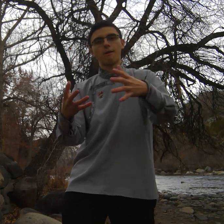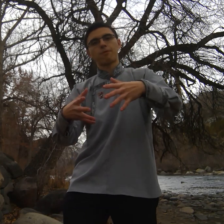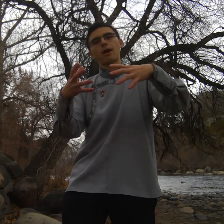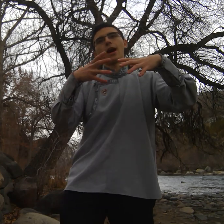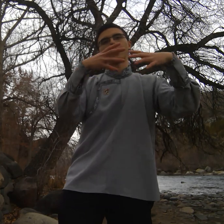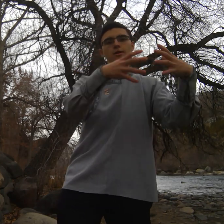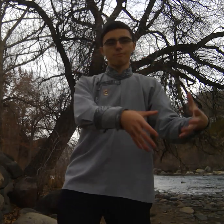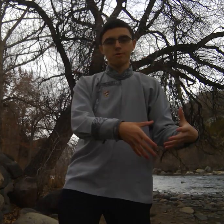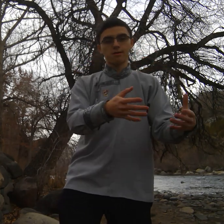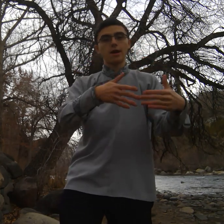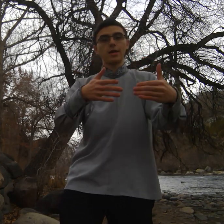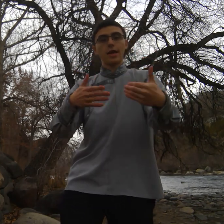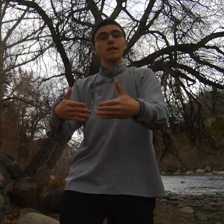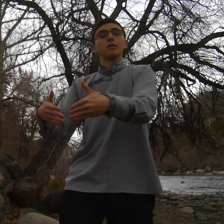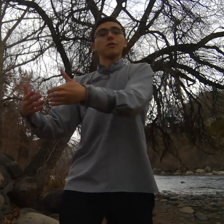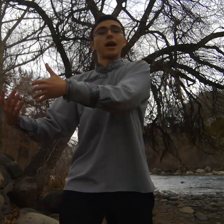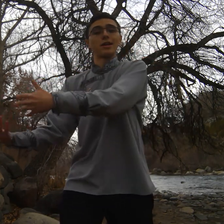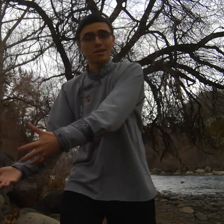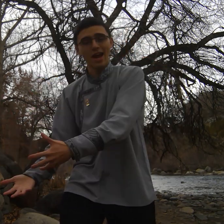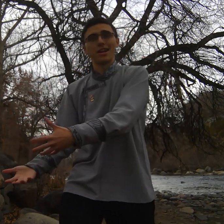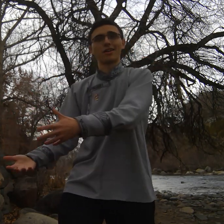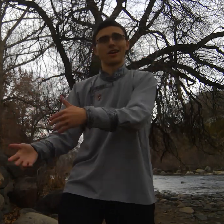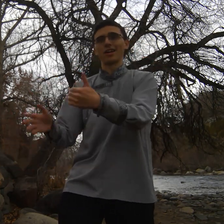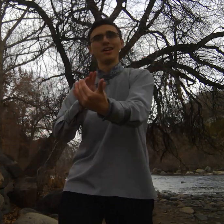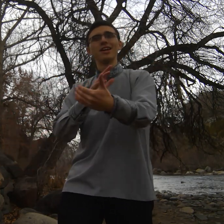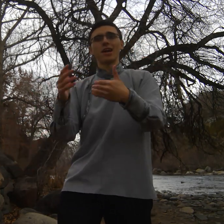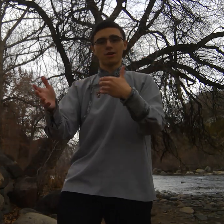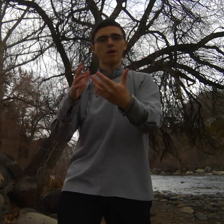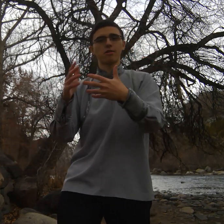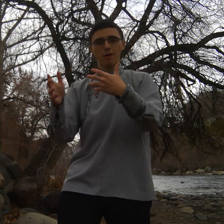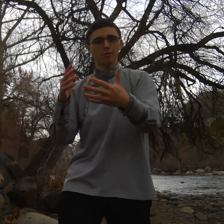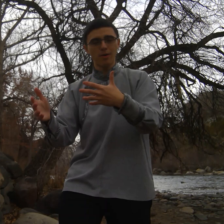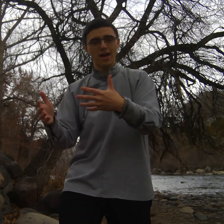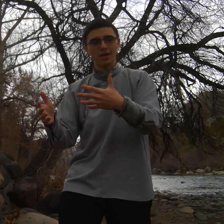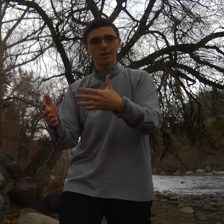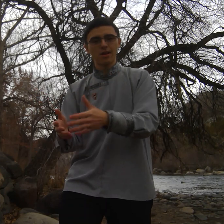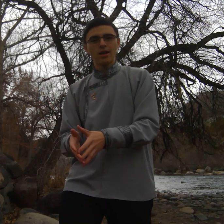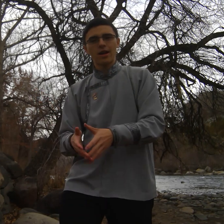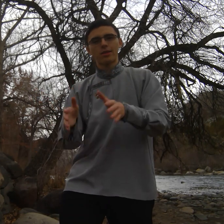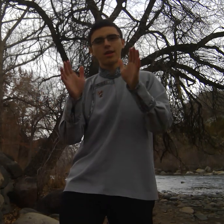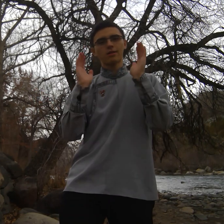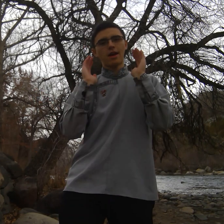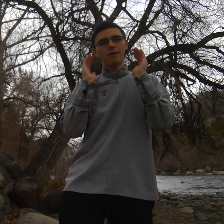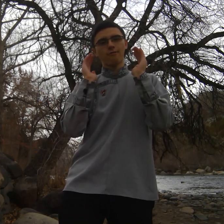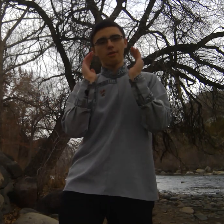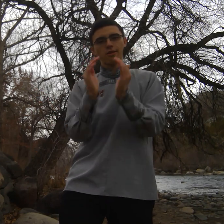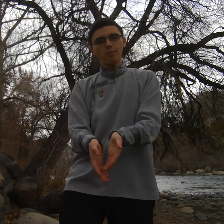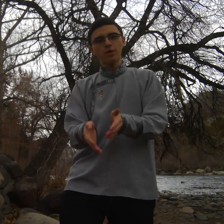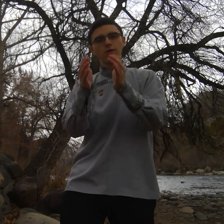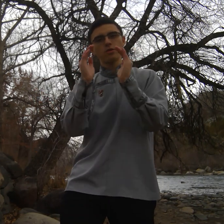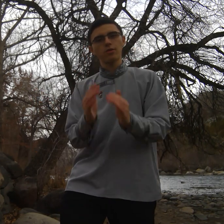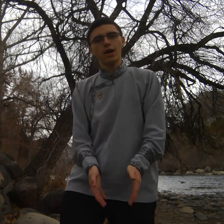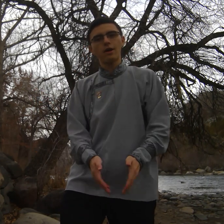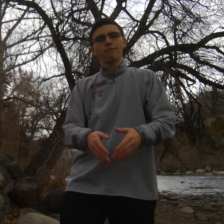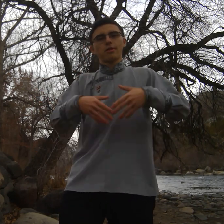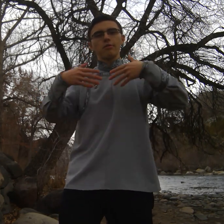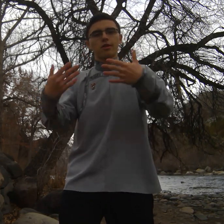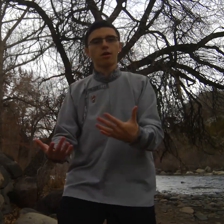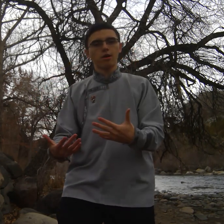apply to study in the United States okay it goes both ways and I think that for someone who loves to serve